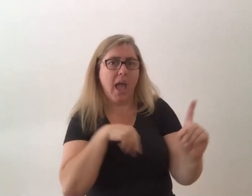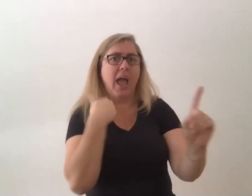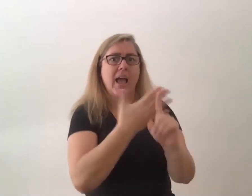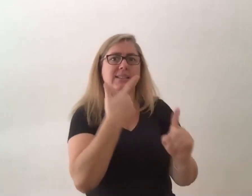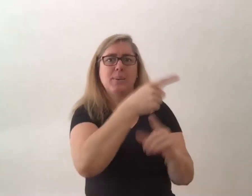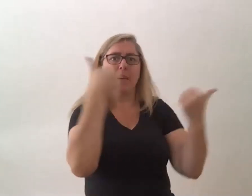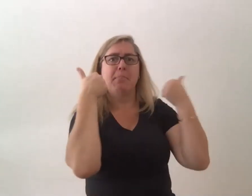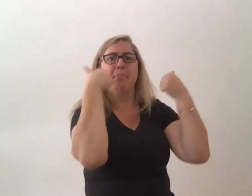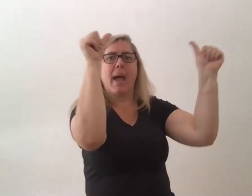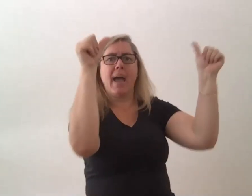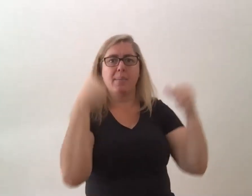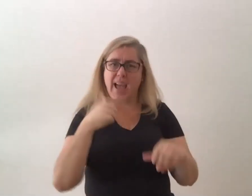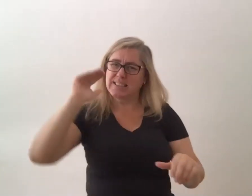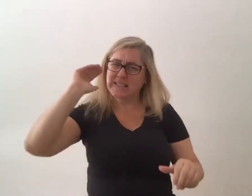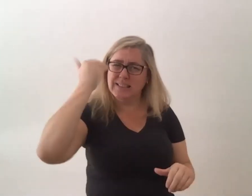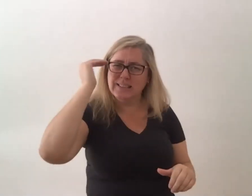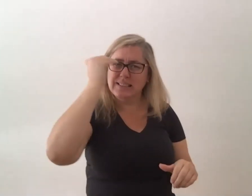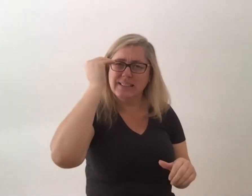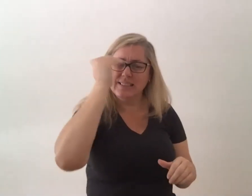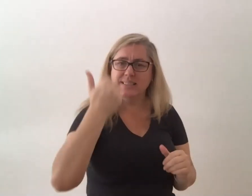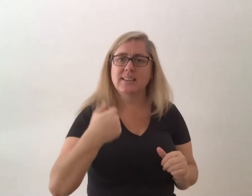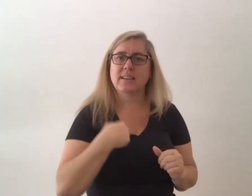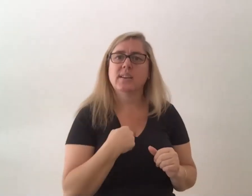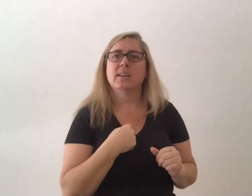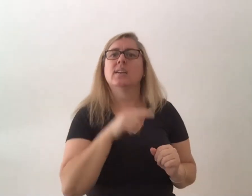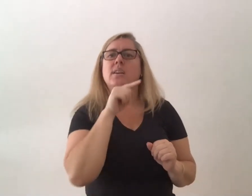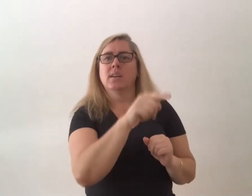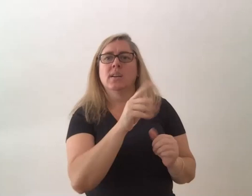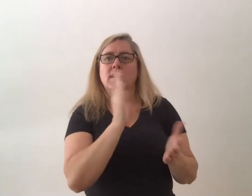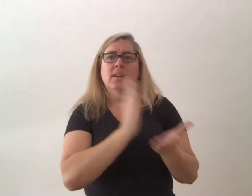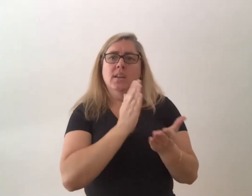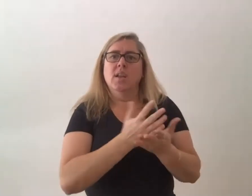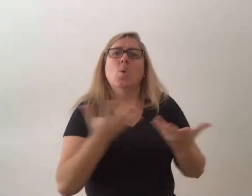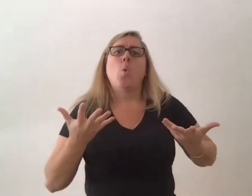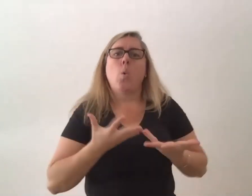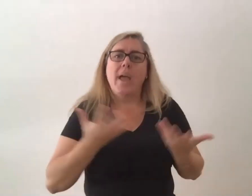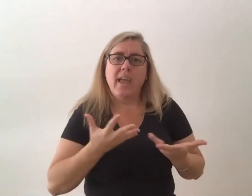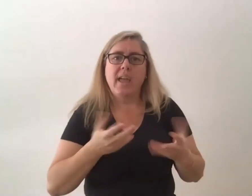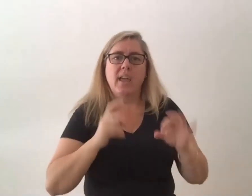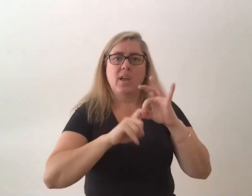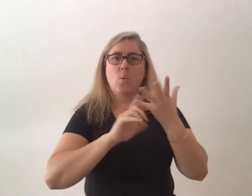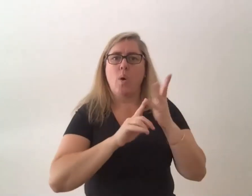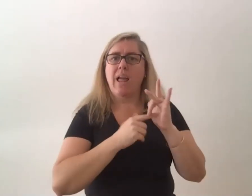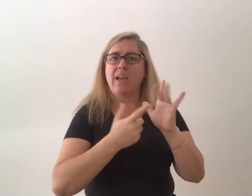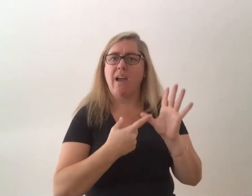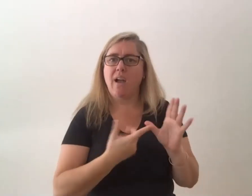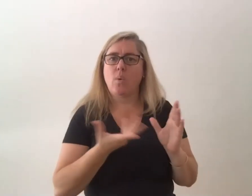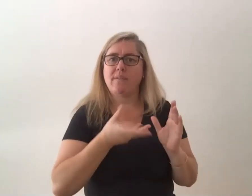brilliant um but that that's about where qualia has come from you know i haven't just said let's make a